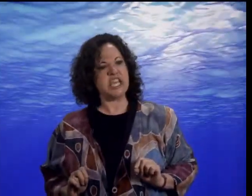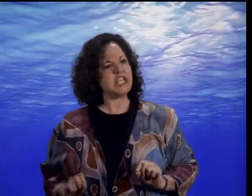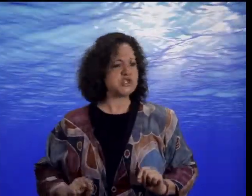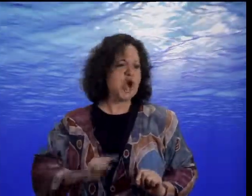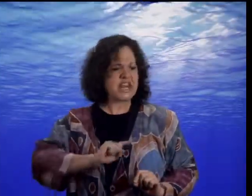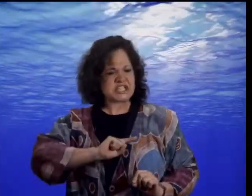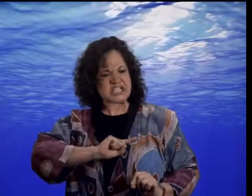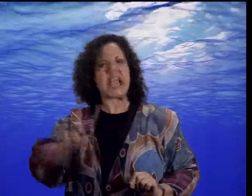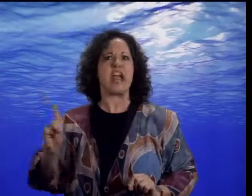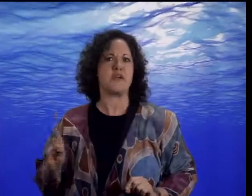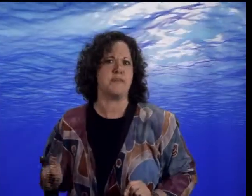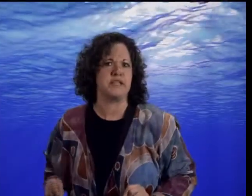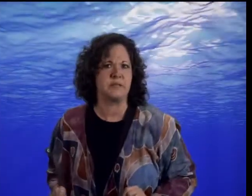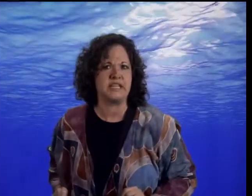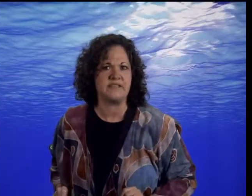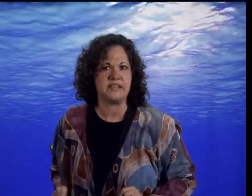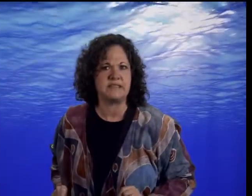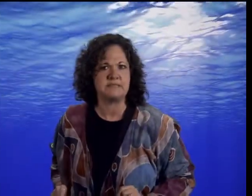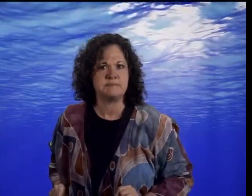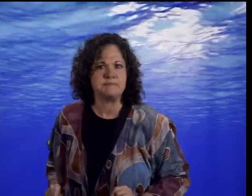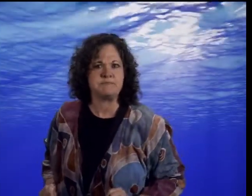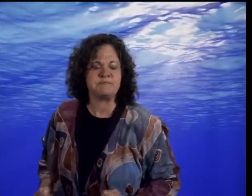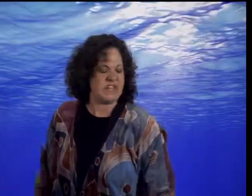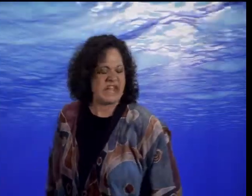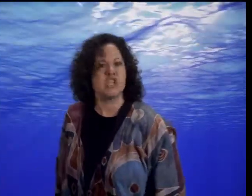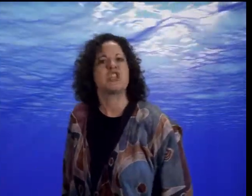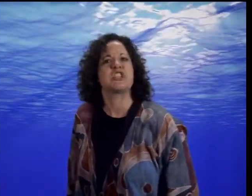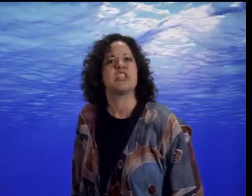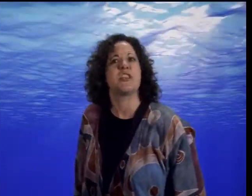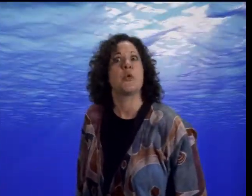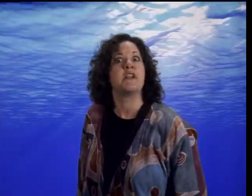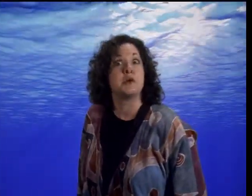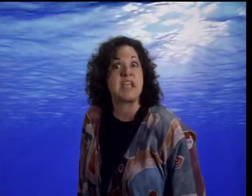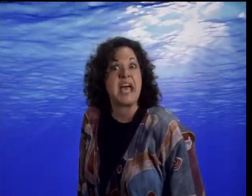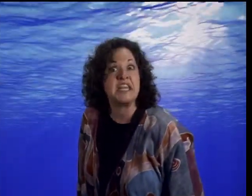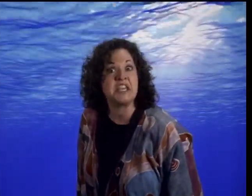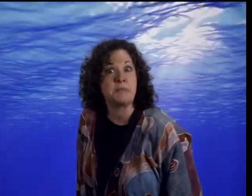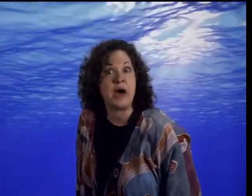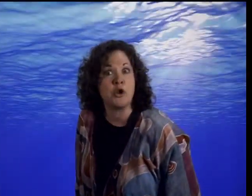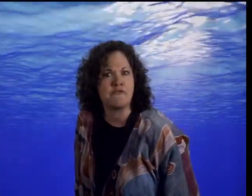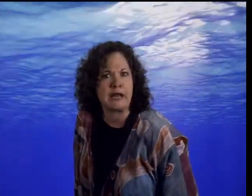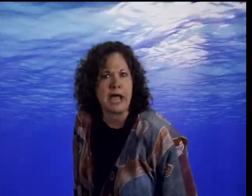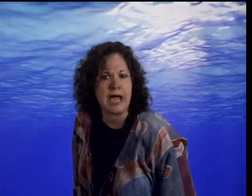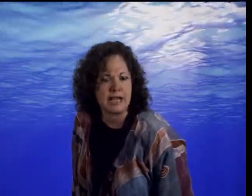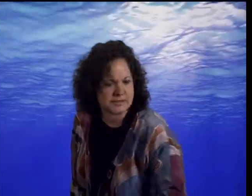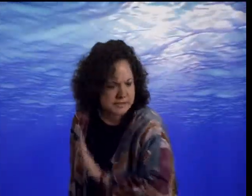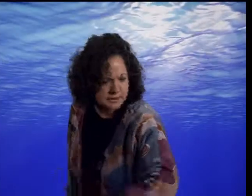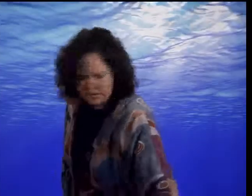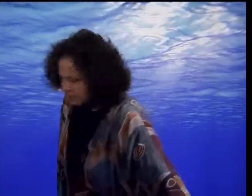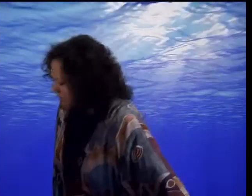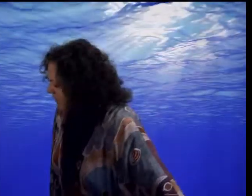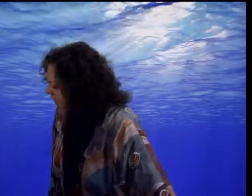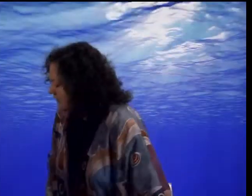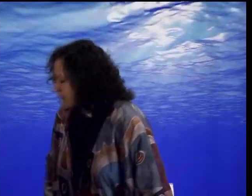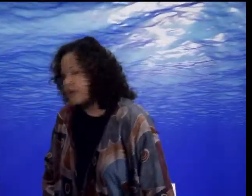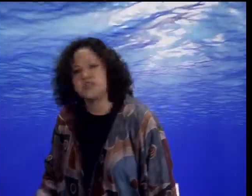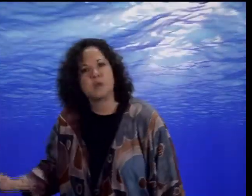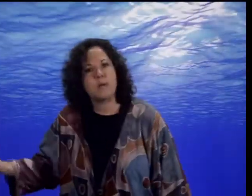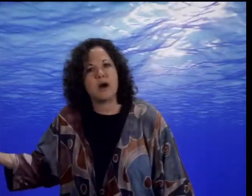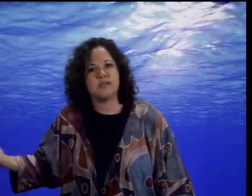you try to scare them into believing you. Yeah, you're just another one of those end-of-the-puddle fanatics. And he swam off